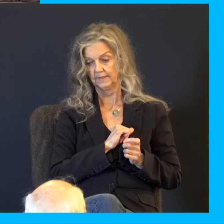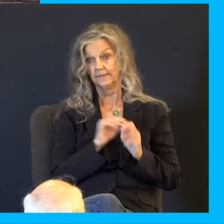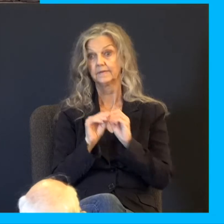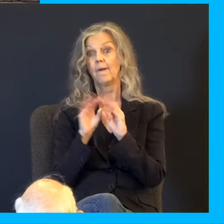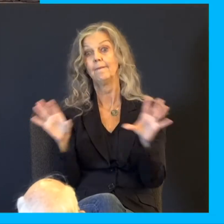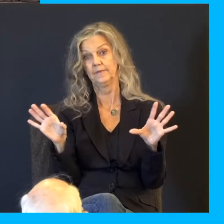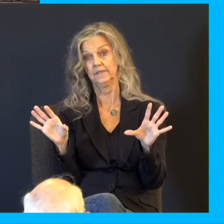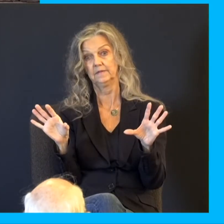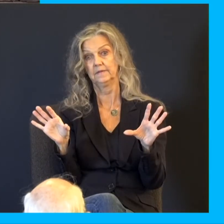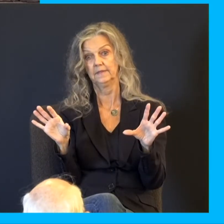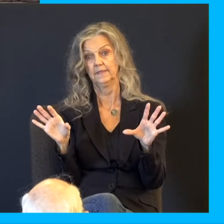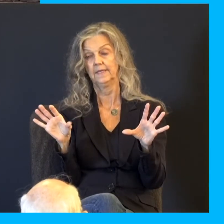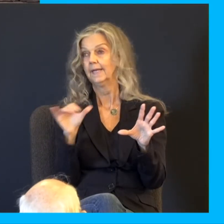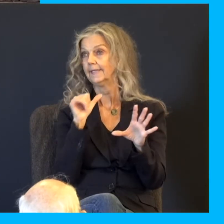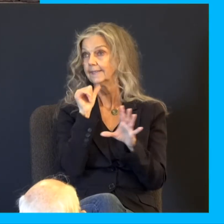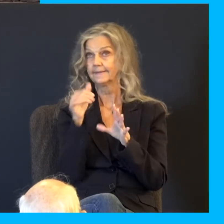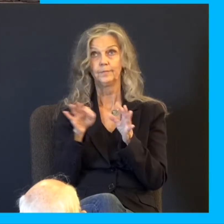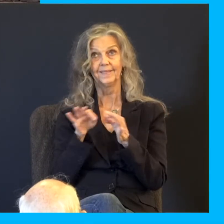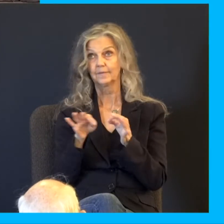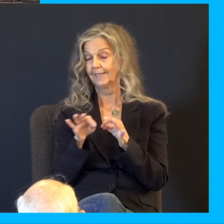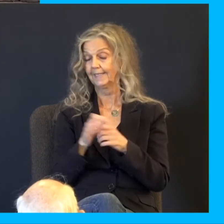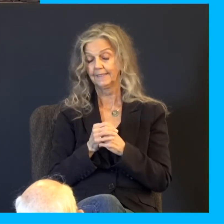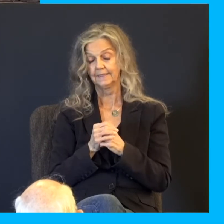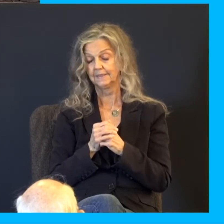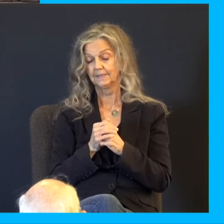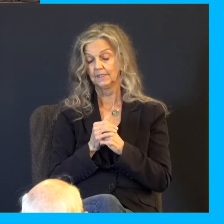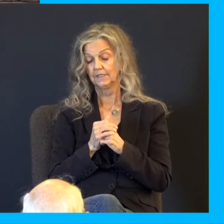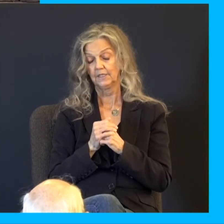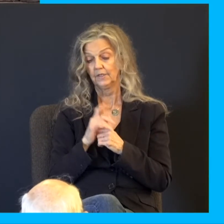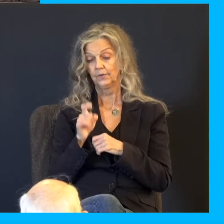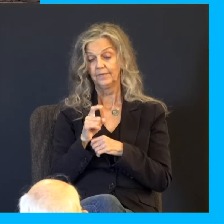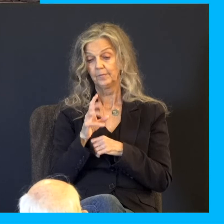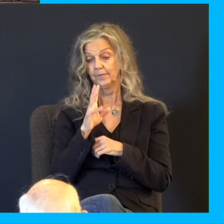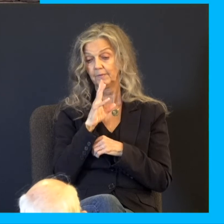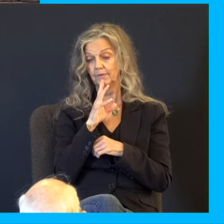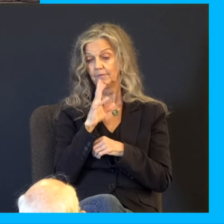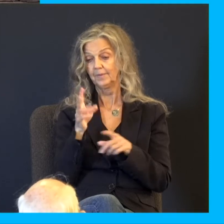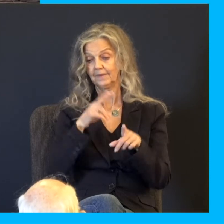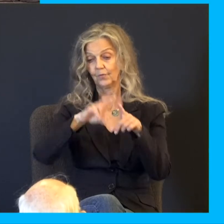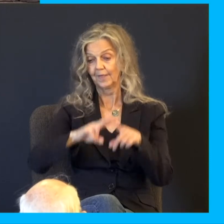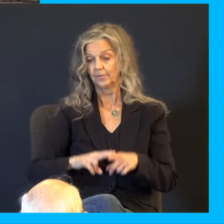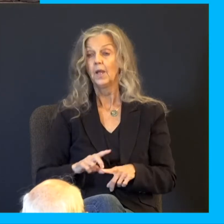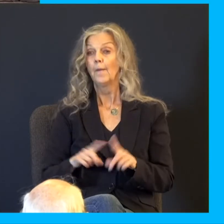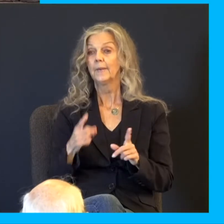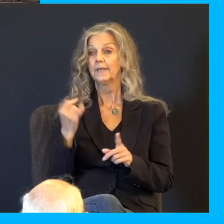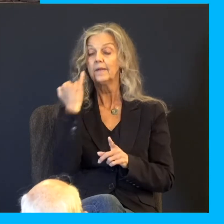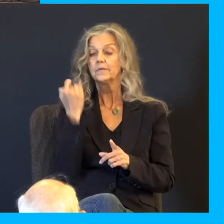It doesn't need subtitles. You don't even have to be able to speak the language. When someone's really repentant of what they've done,